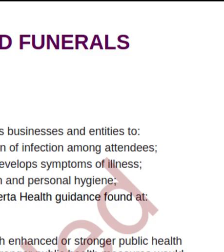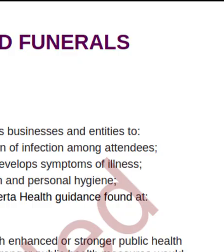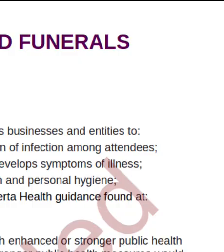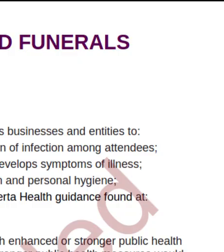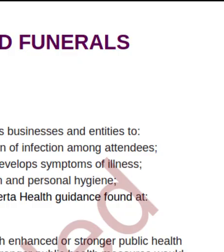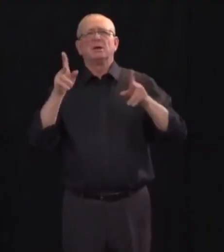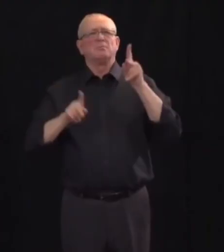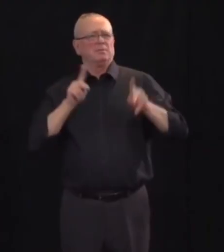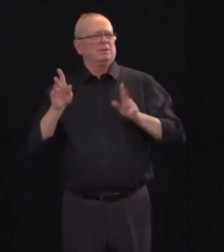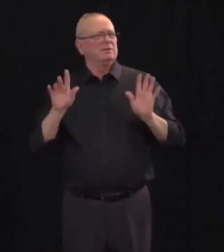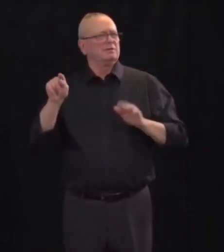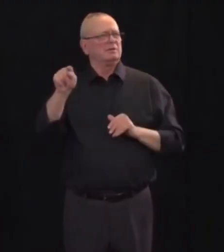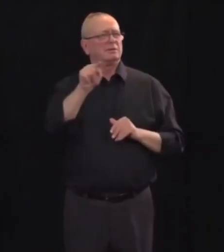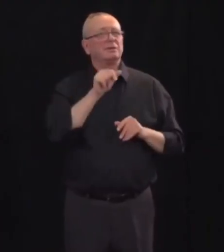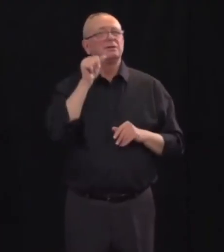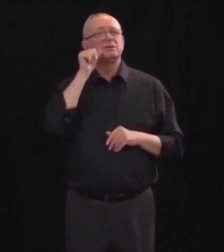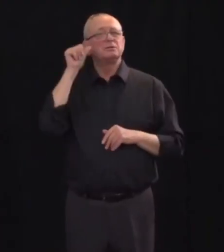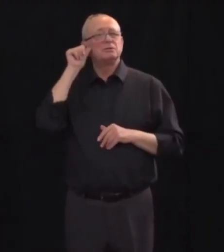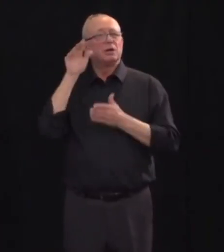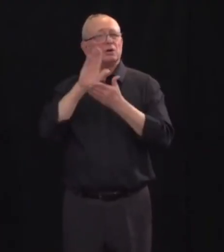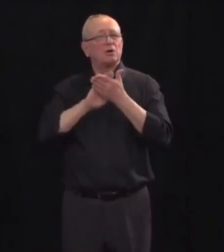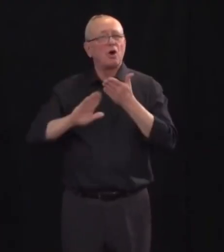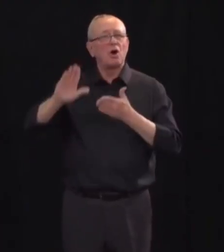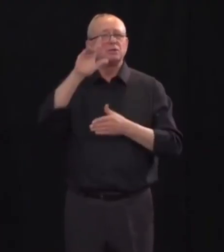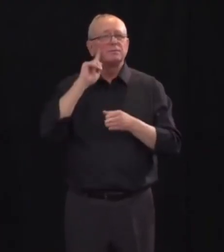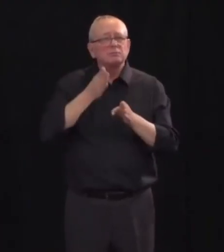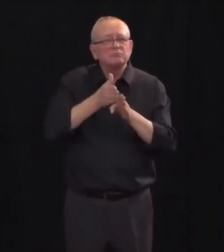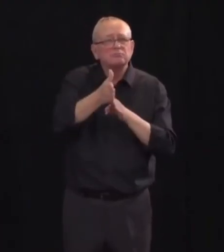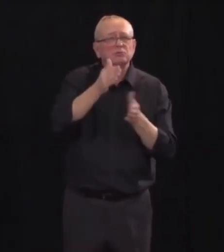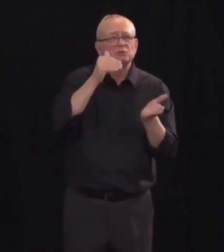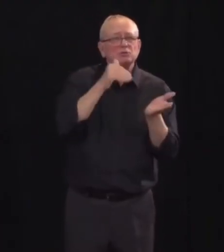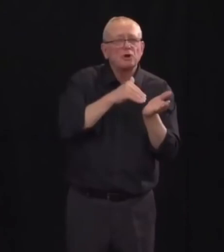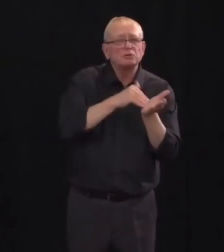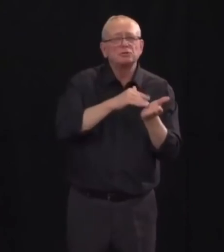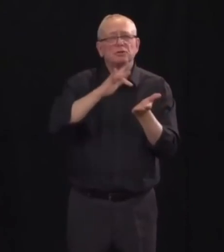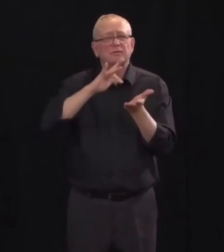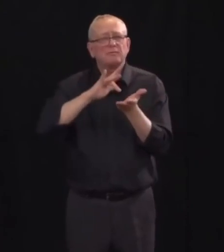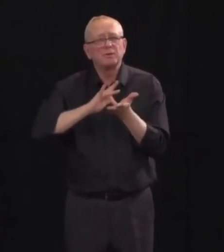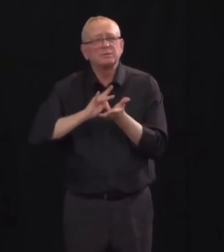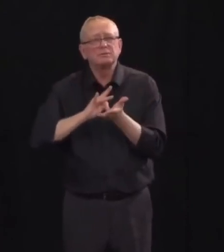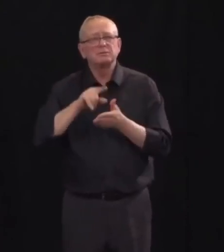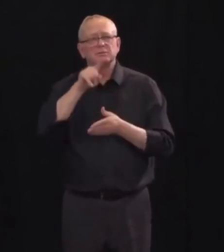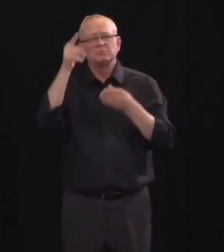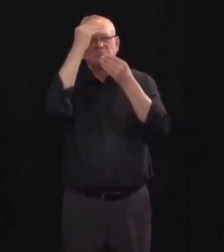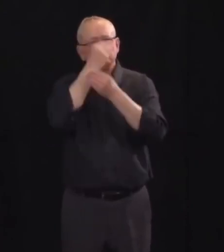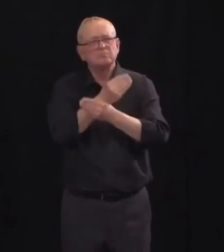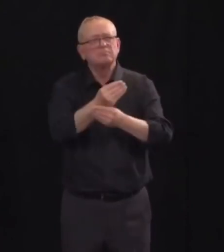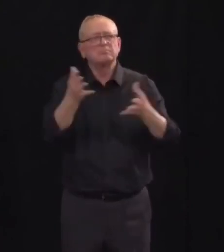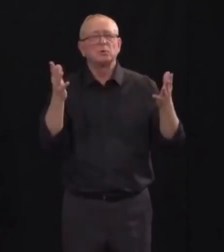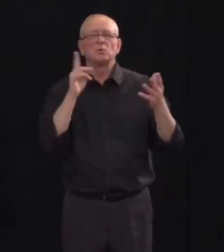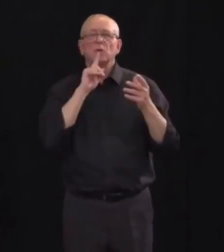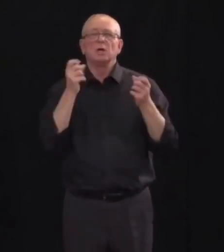-saving medications. There has been an increase in the number of prescriptions for certain antivirals, antibiotics, and antimalarial